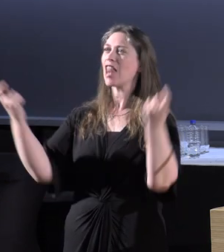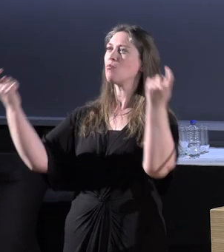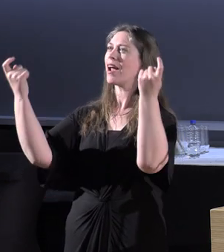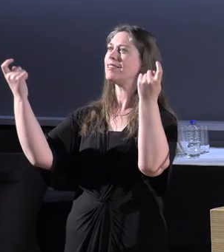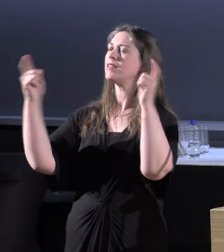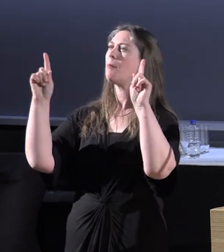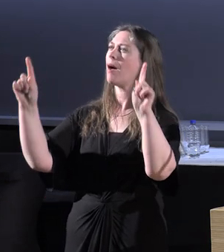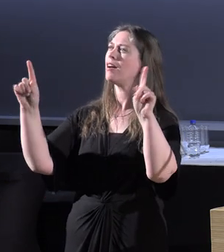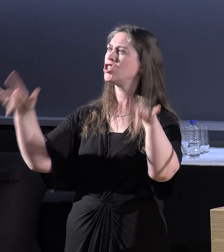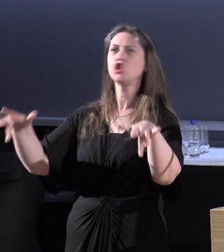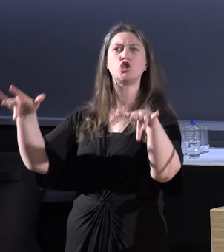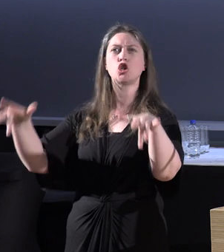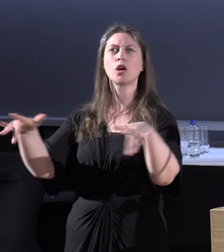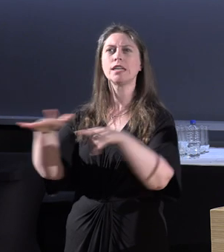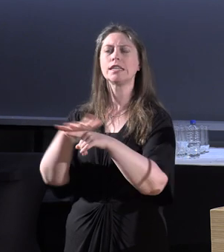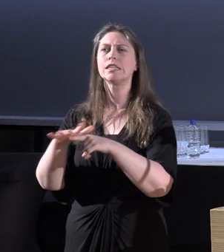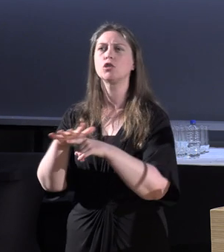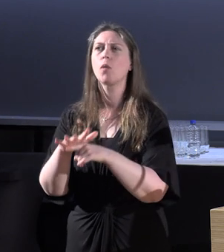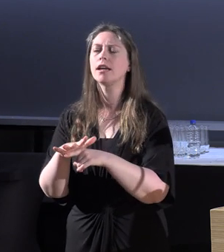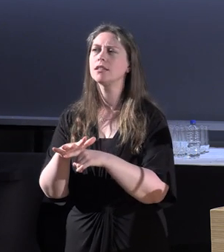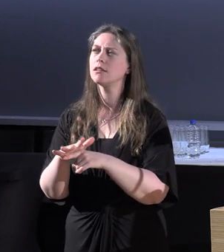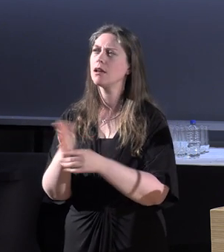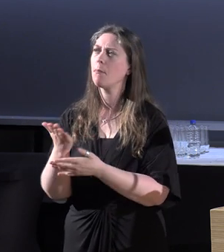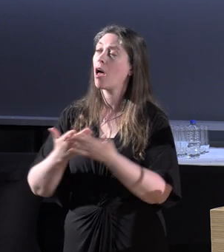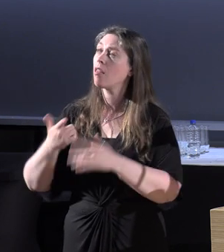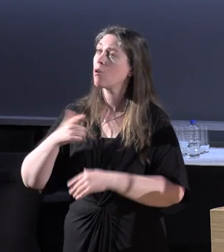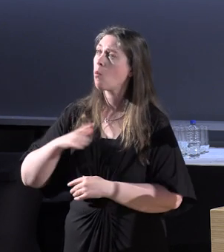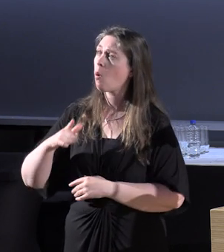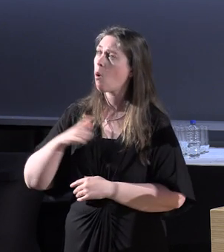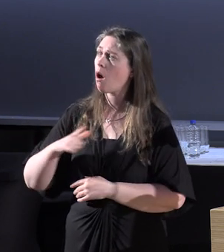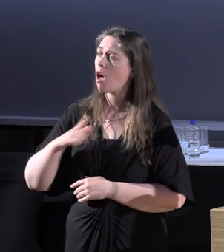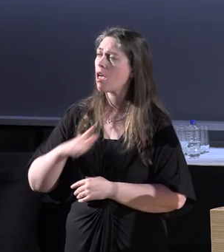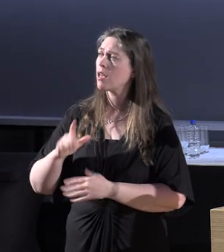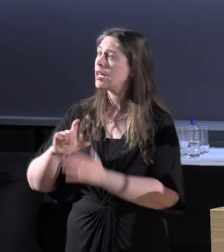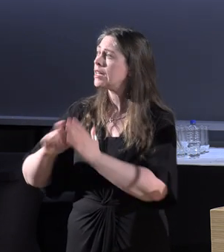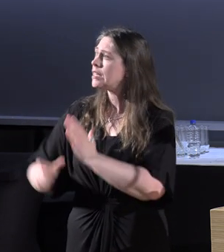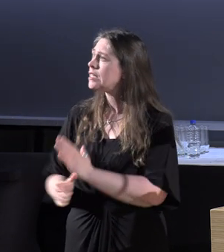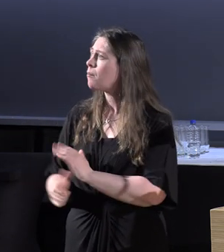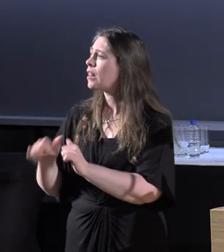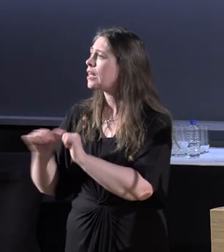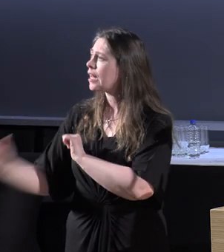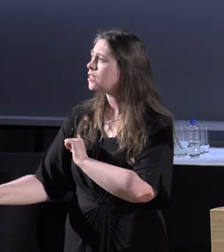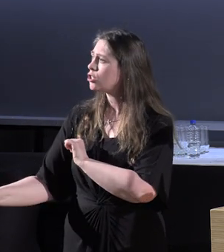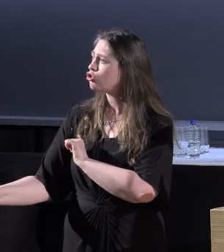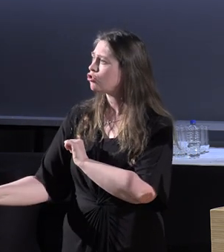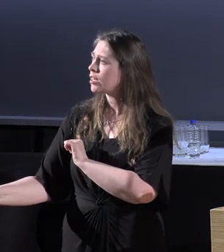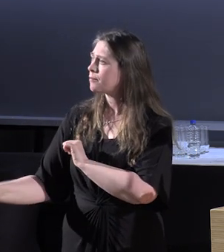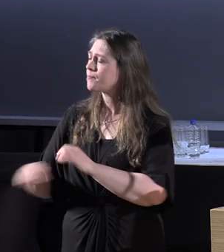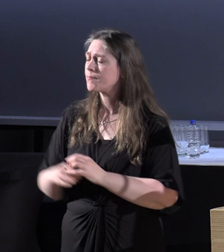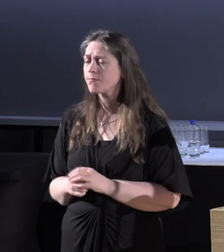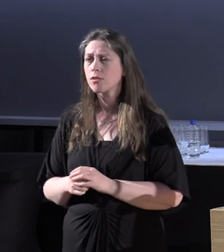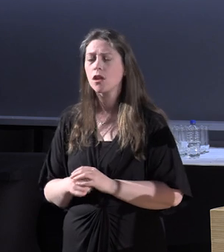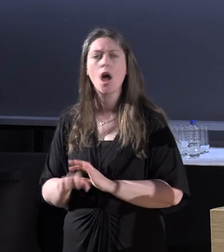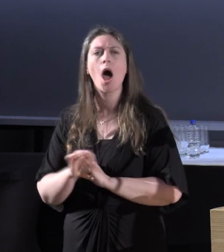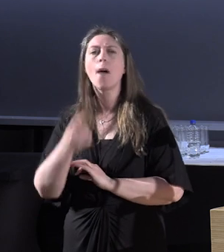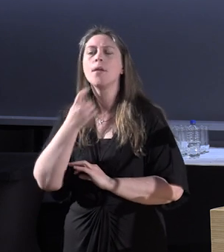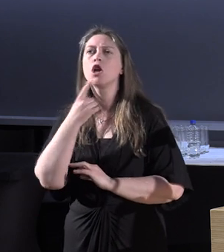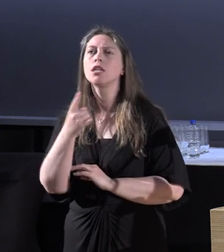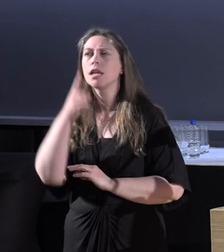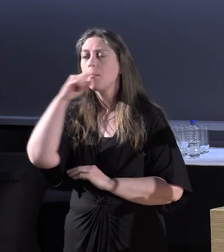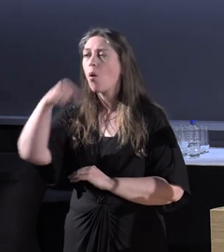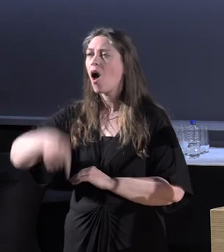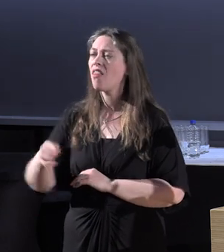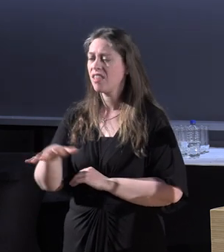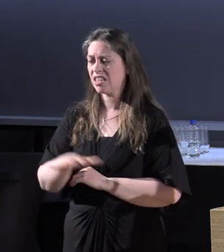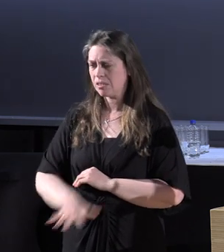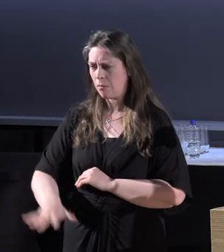that's not the case now in part because of the disability industry. And I'm not saying that people in this room